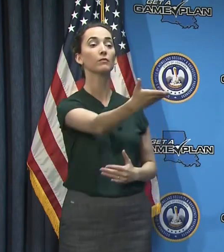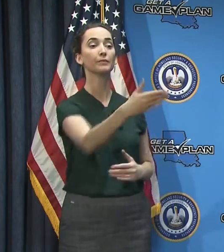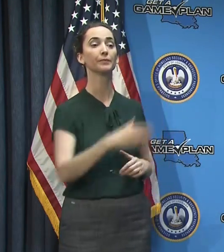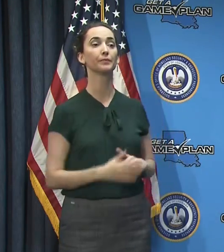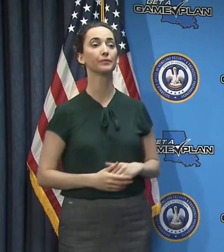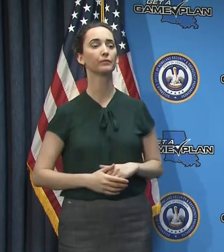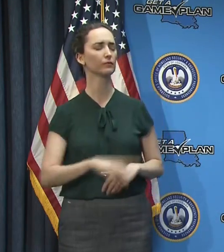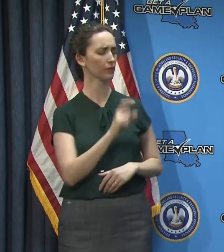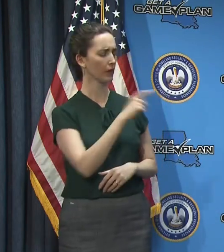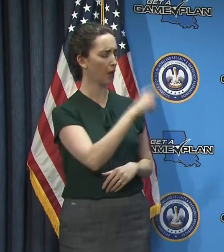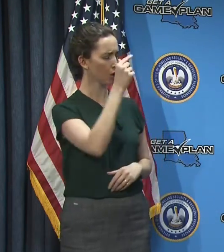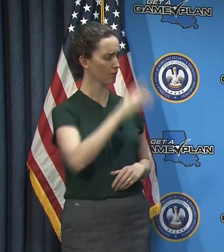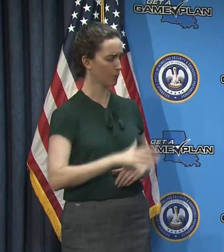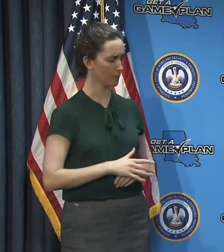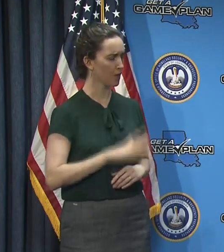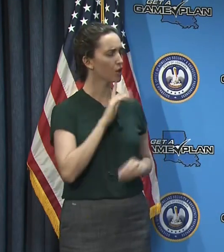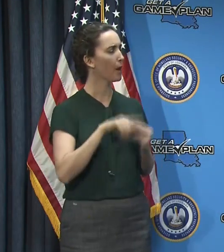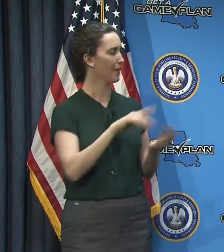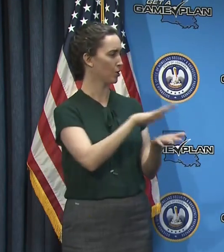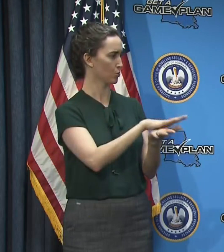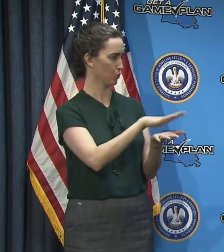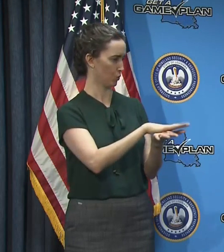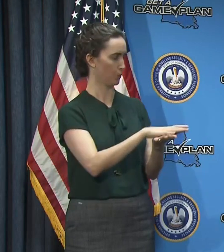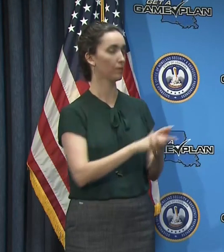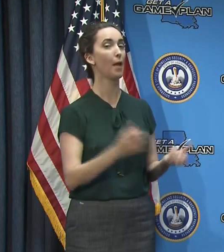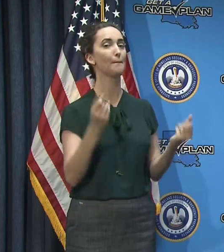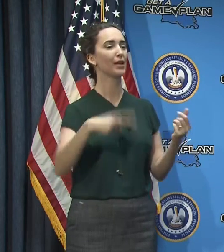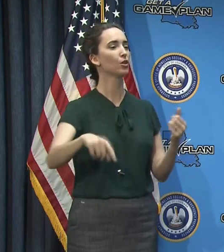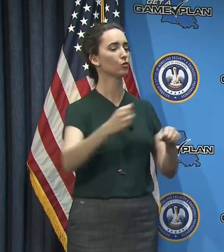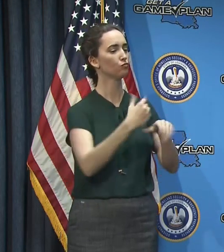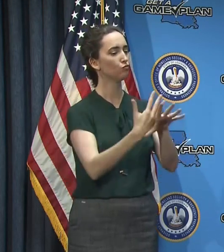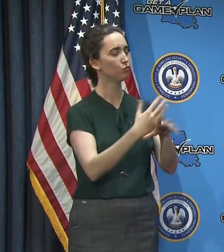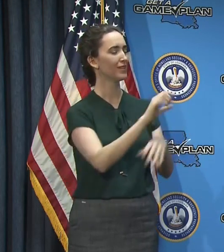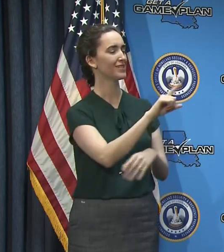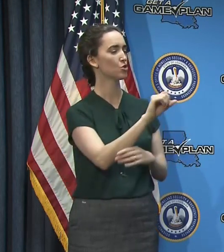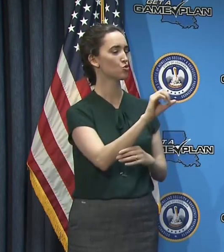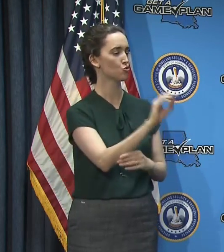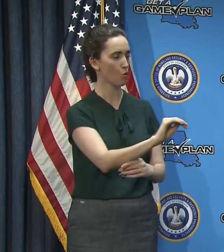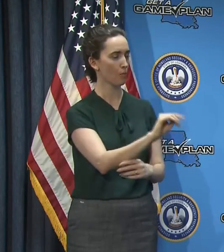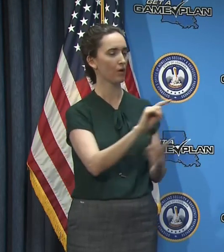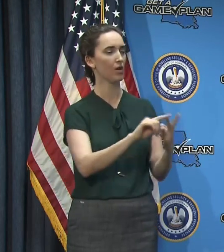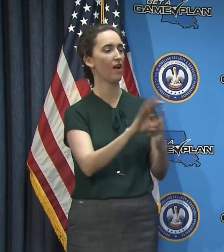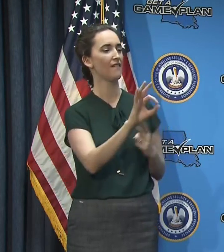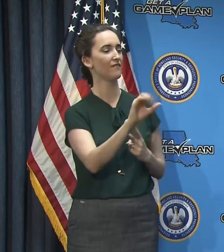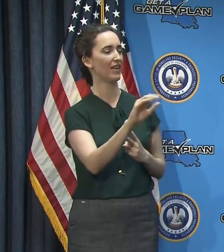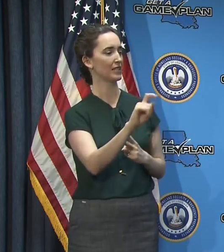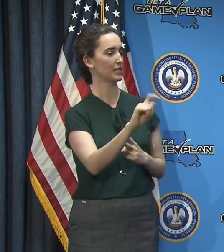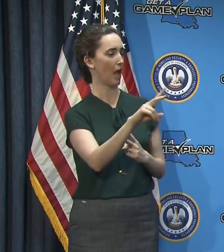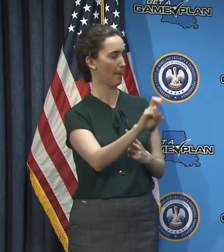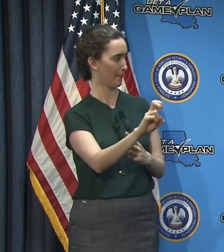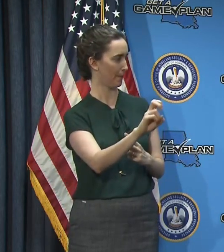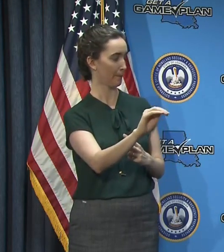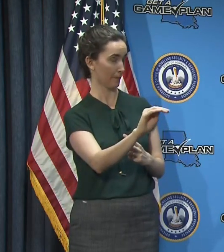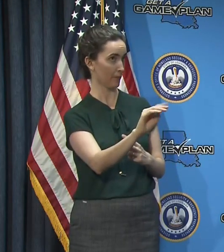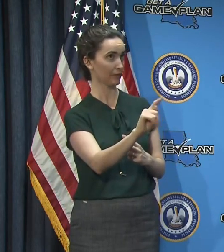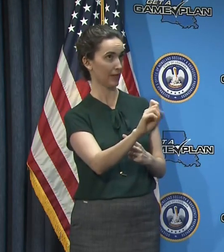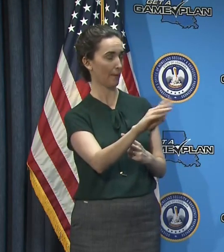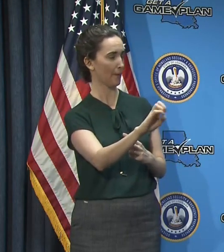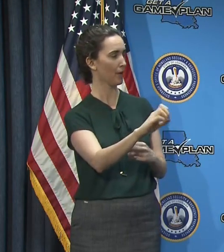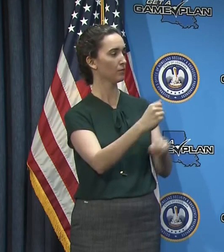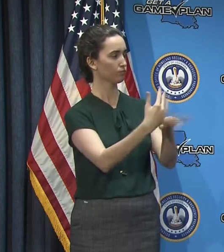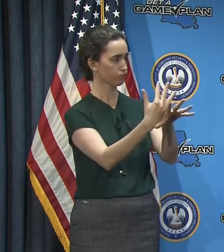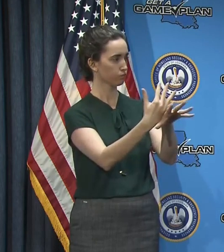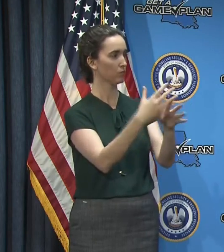decision on that, a lot of them are doing learn from home through Zoom, FaceTime, things like that. Is that an effective method of educating